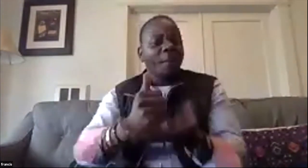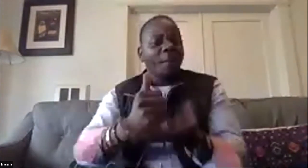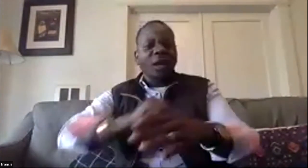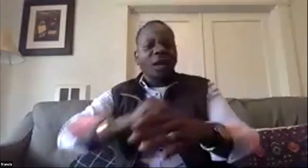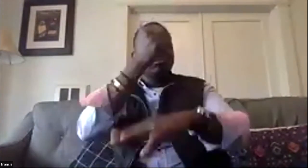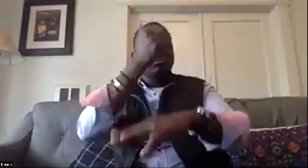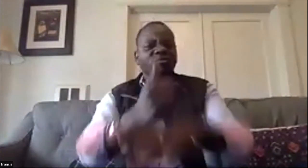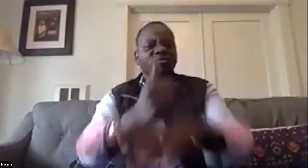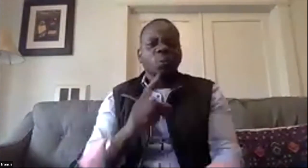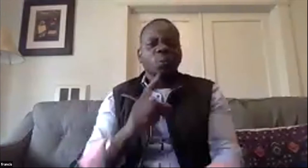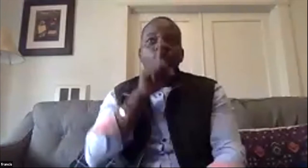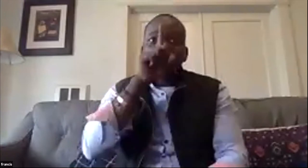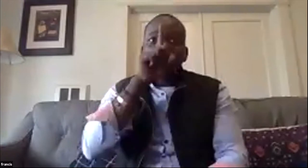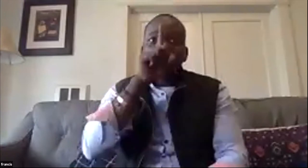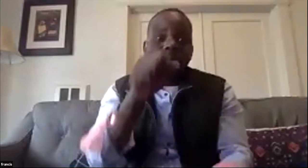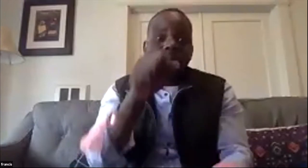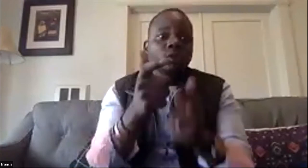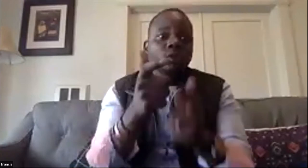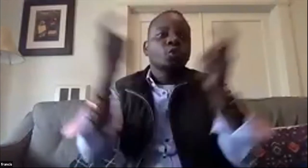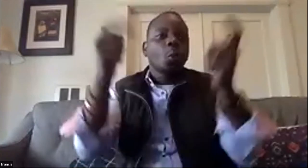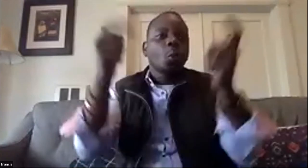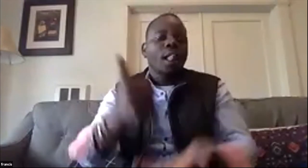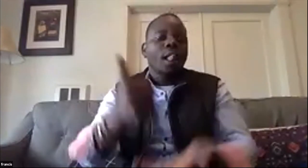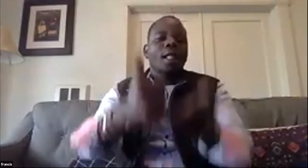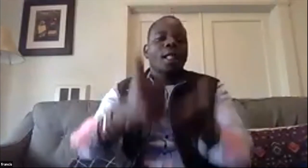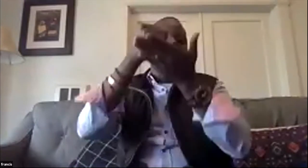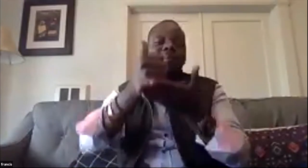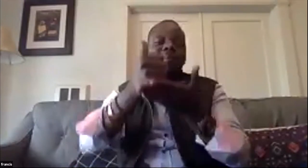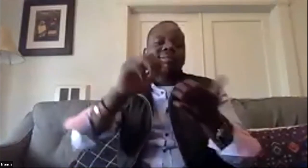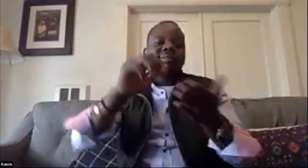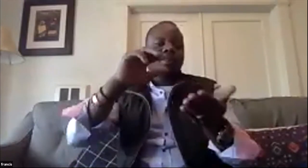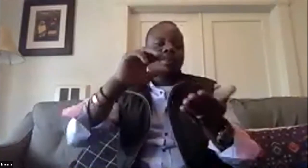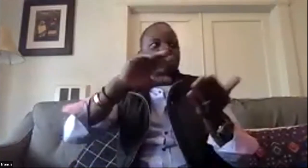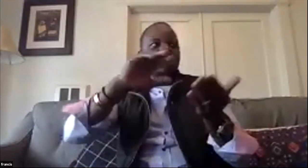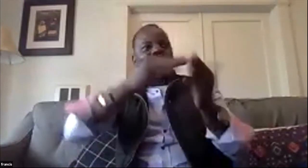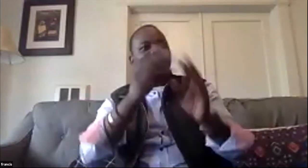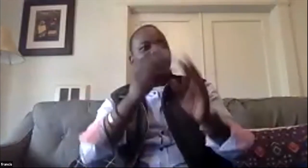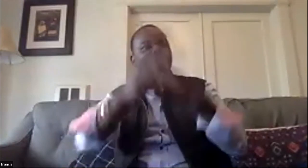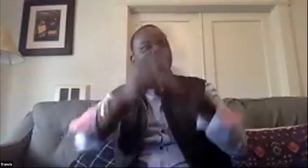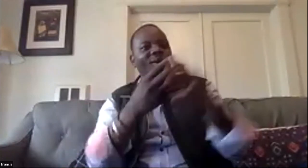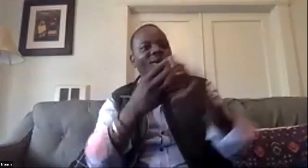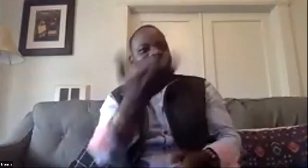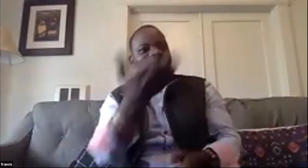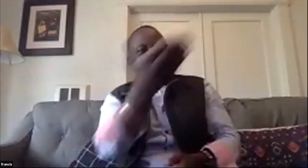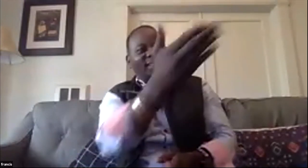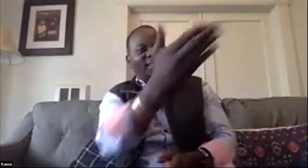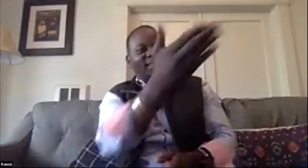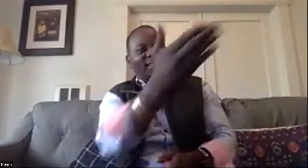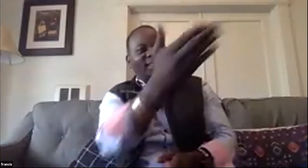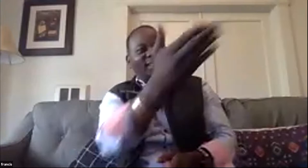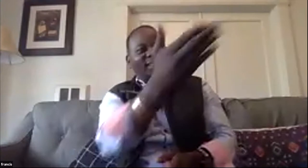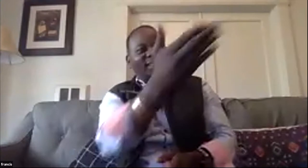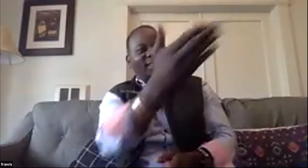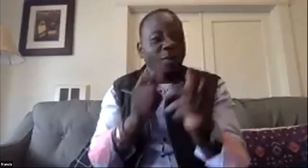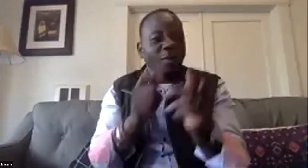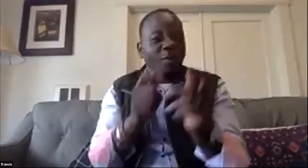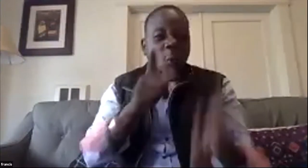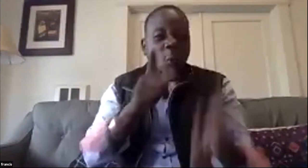so that everybody's well educated well informed they know how to take care of themselves more self determination